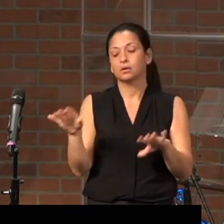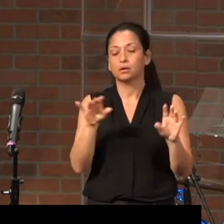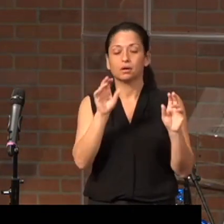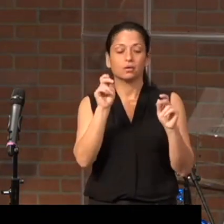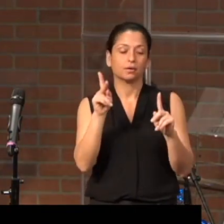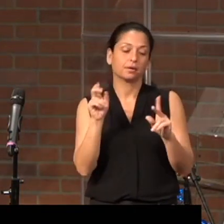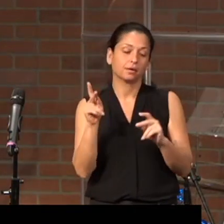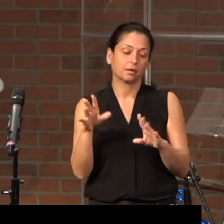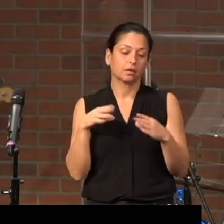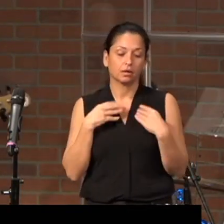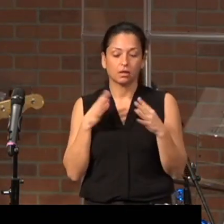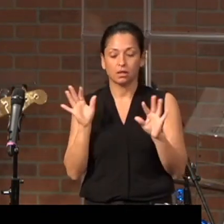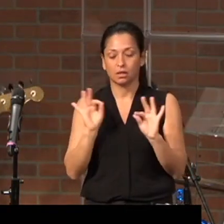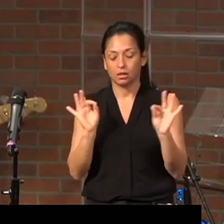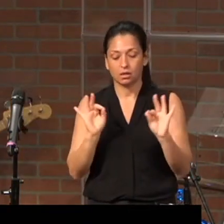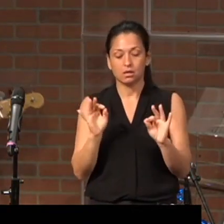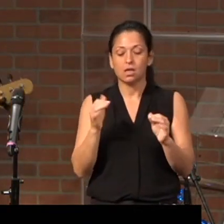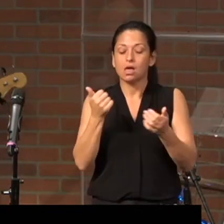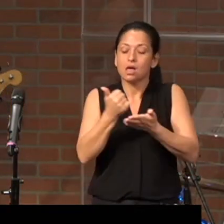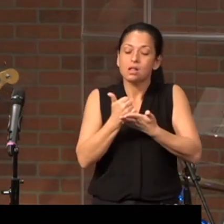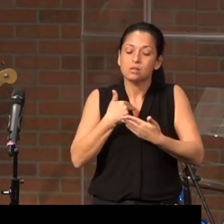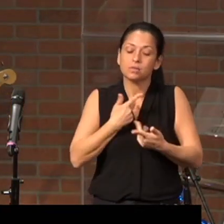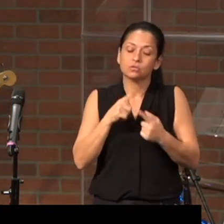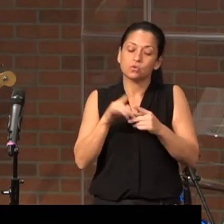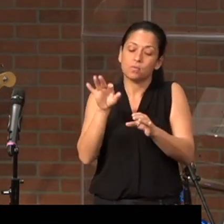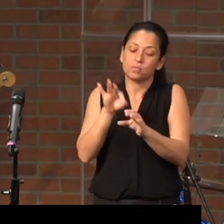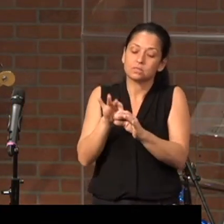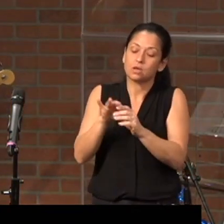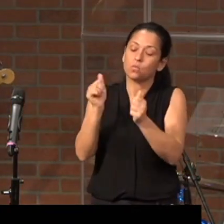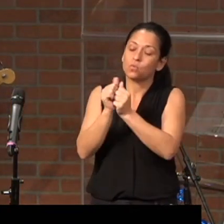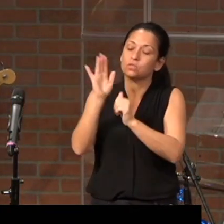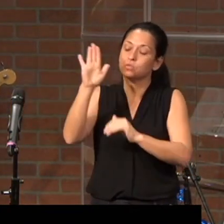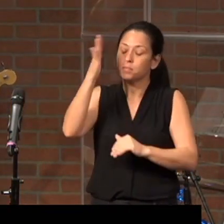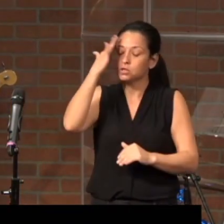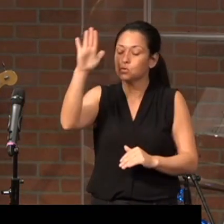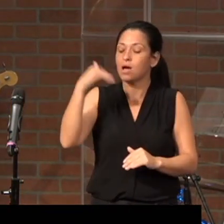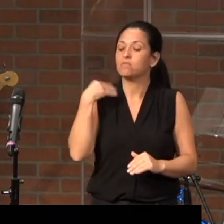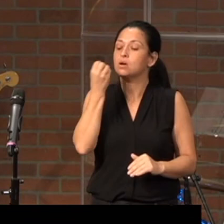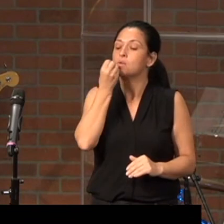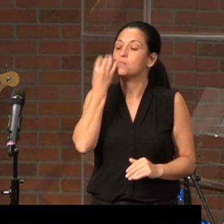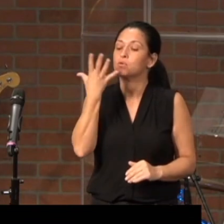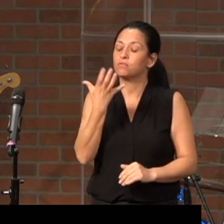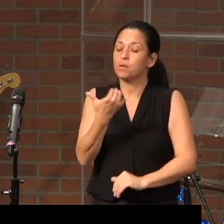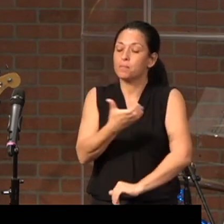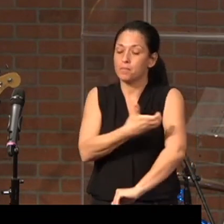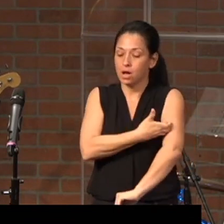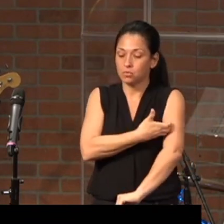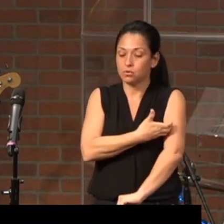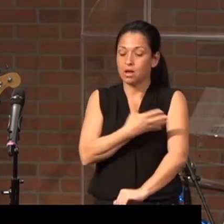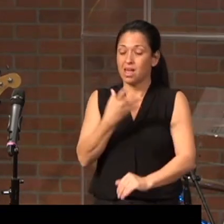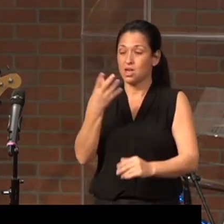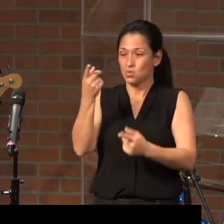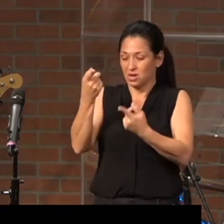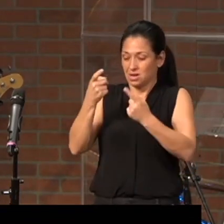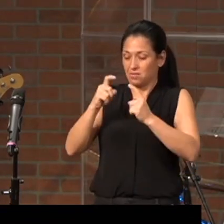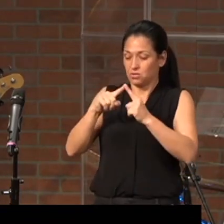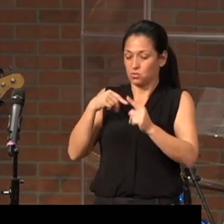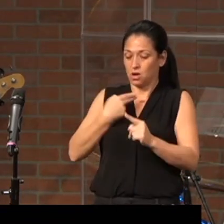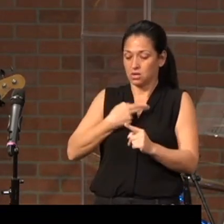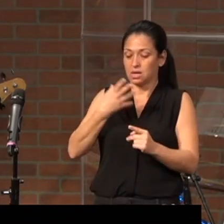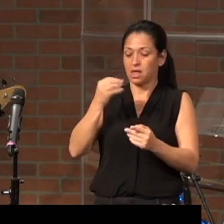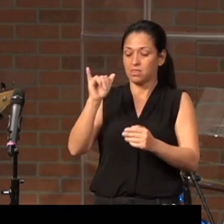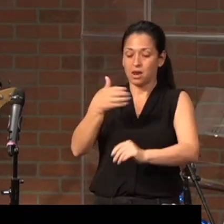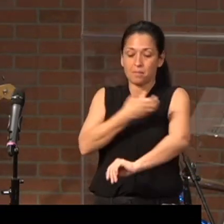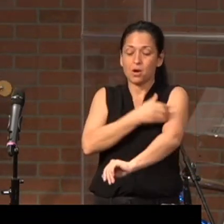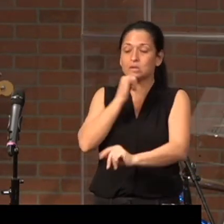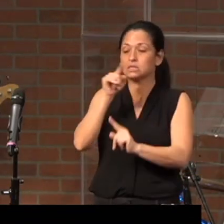to participate with you in your divine nature because you've given us power. And that power is you, it's